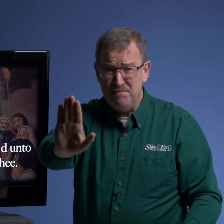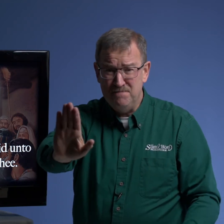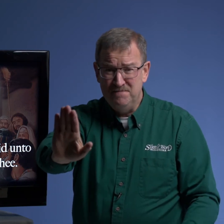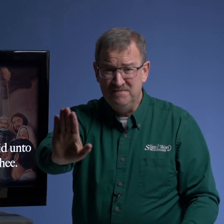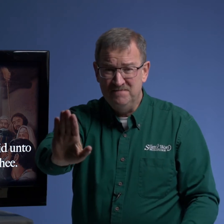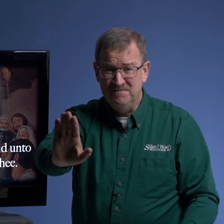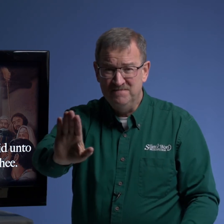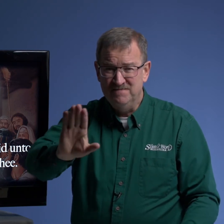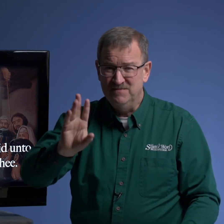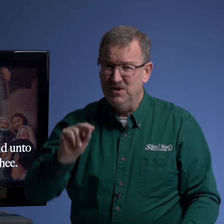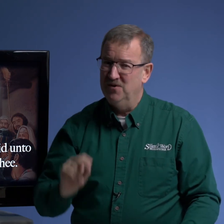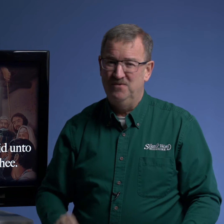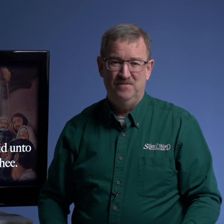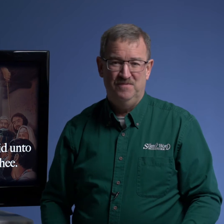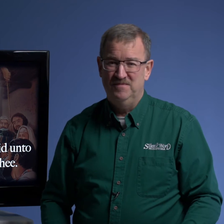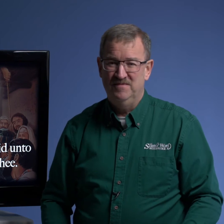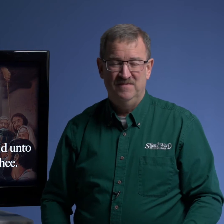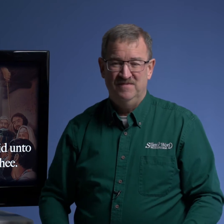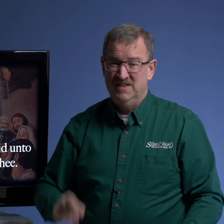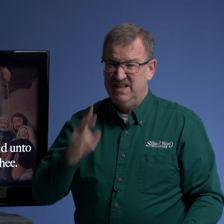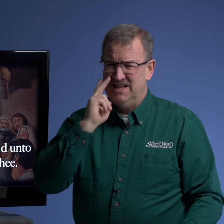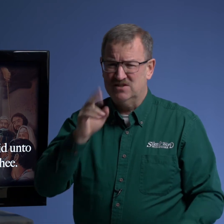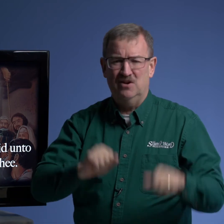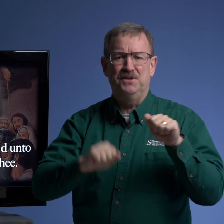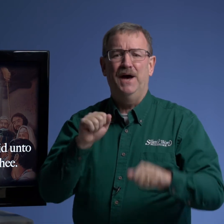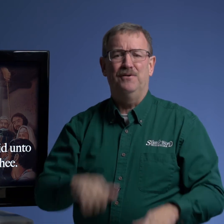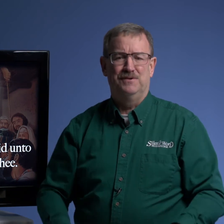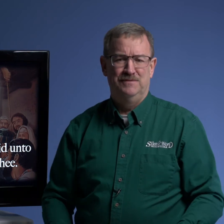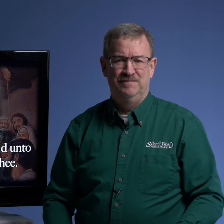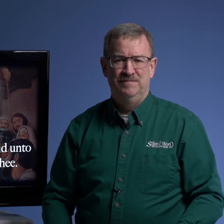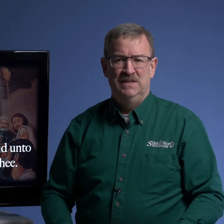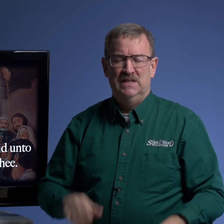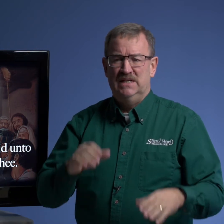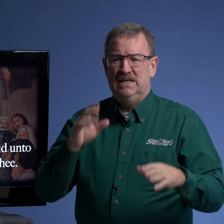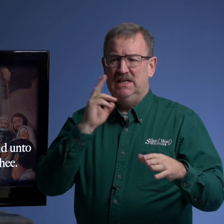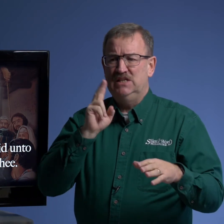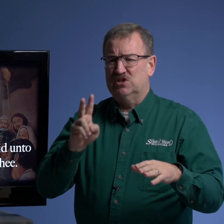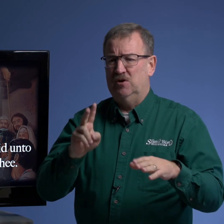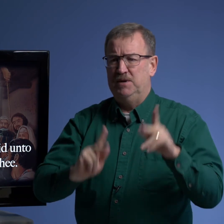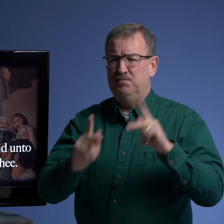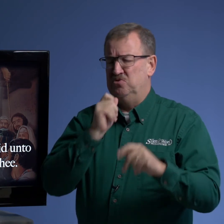no he saw doubt he saw people who